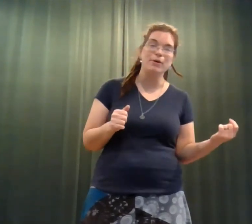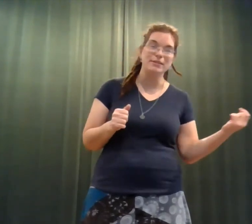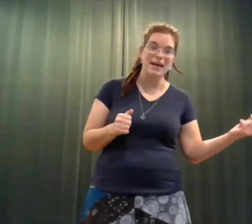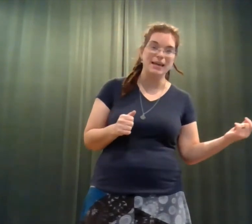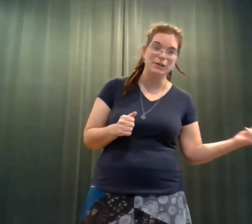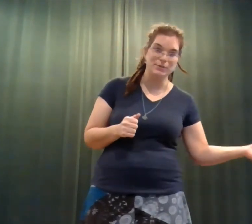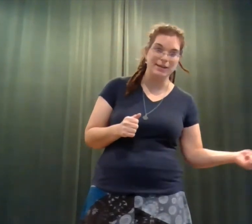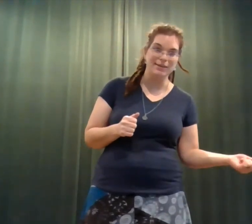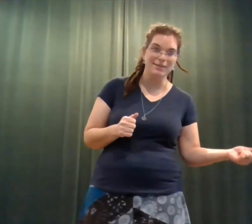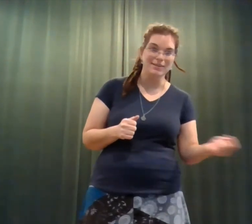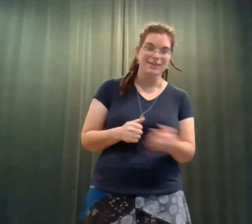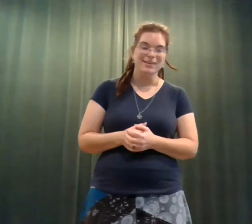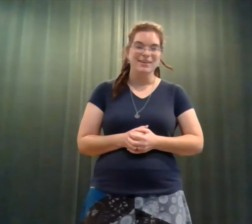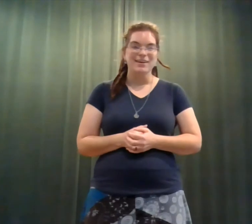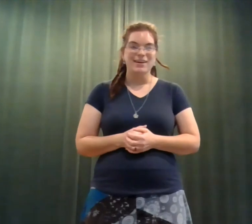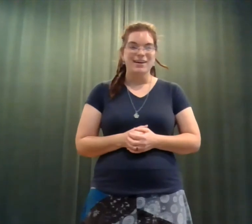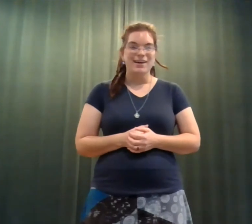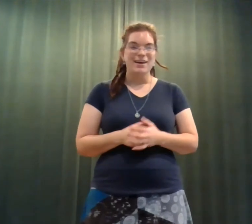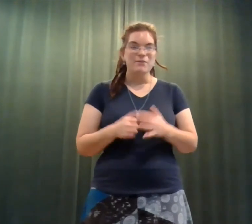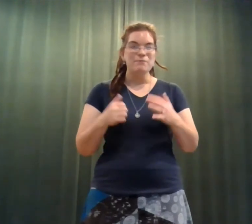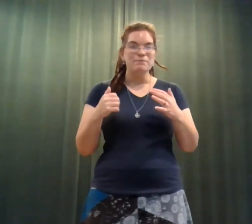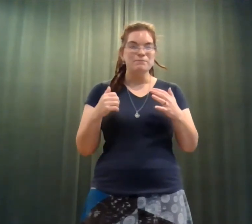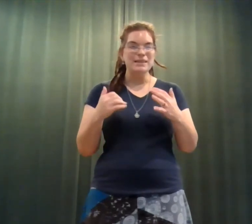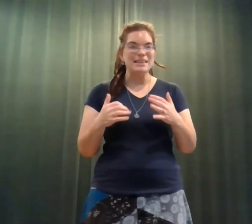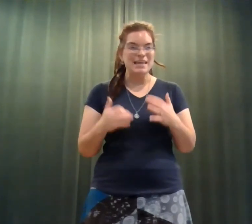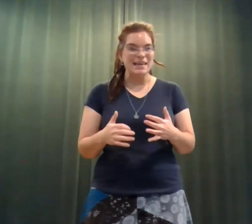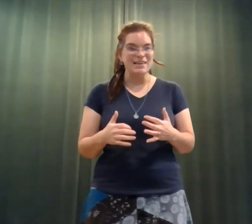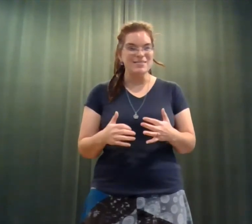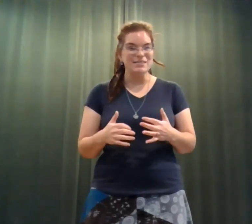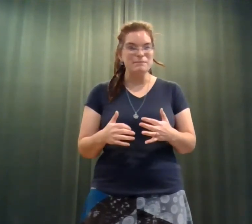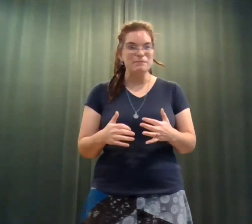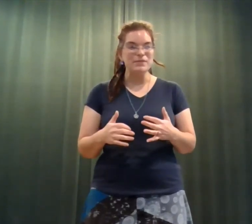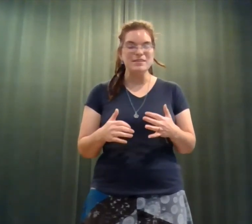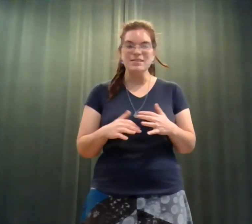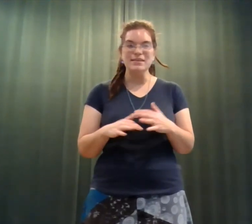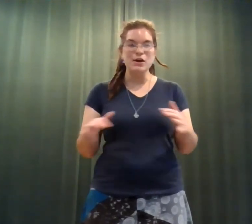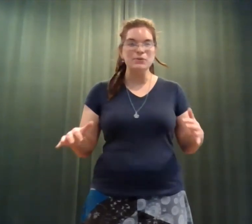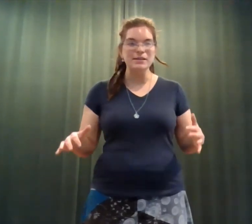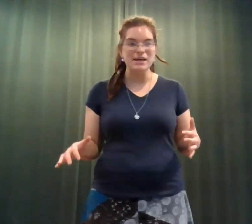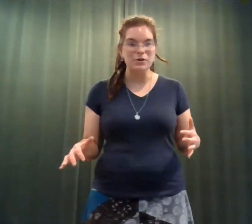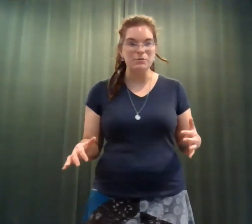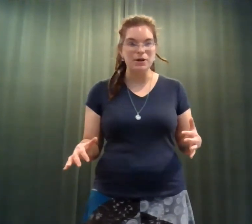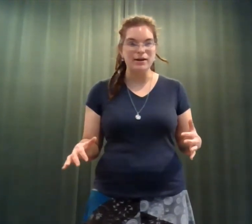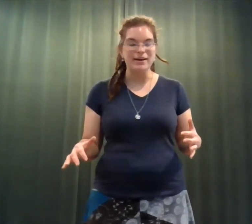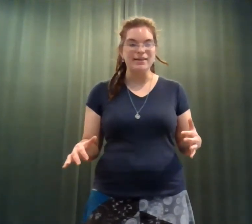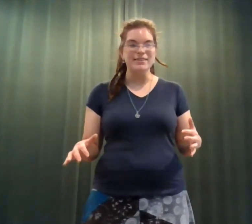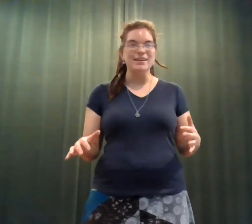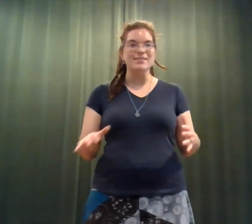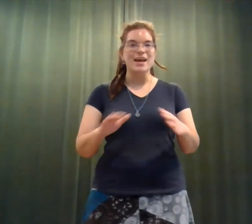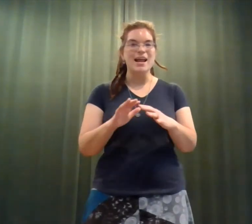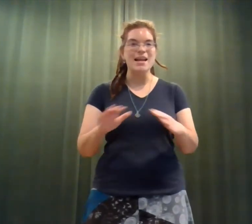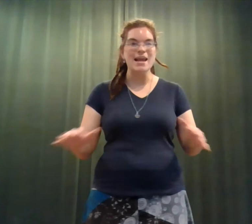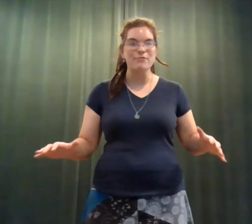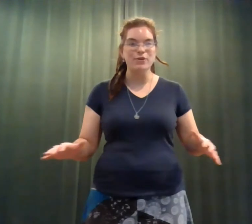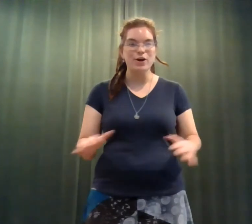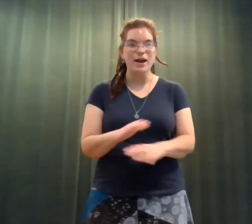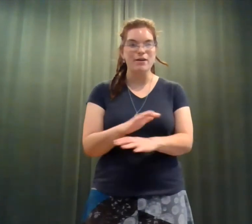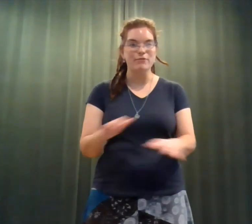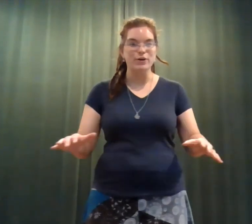or daddy who did. But the thing is, this is the only town in America that has never, ever